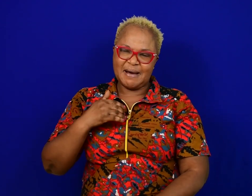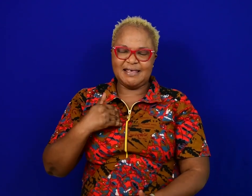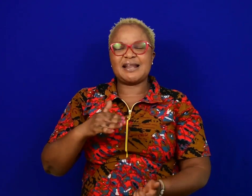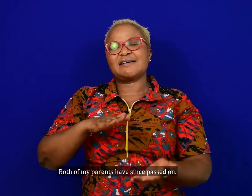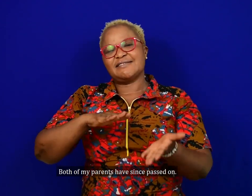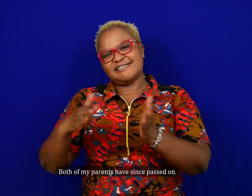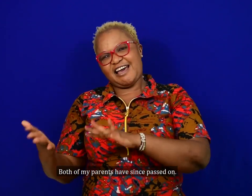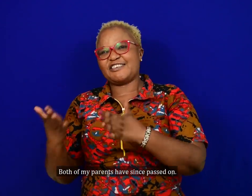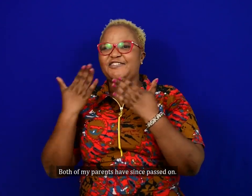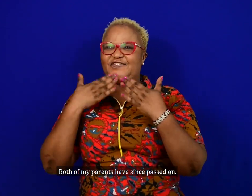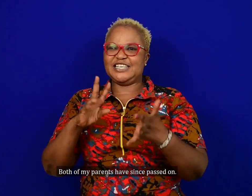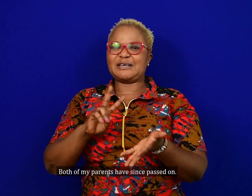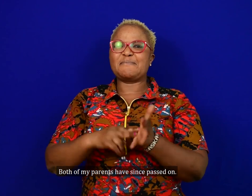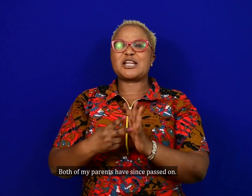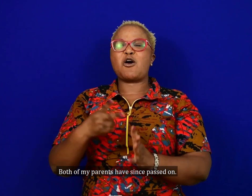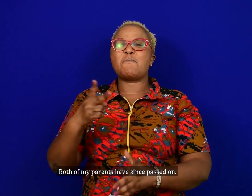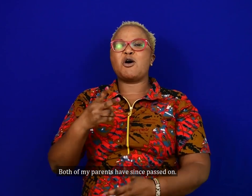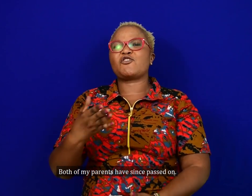Both of my parents have passed on.